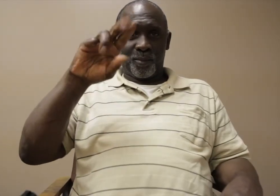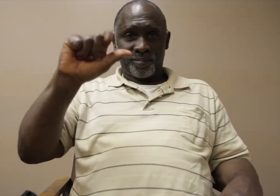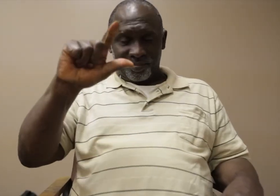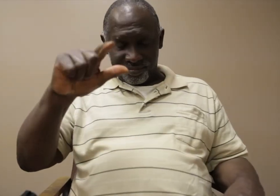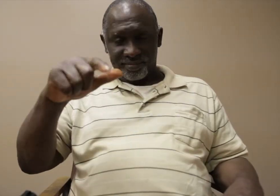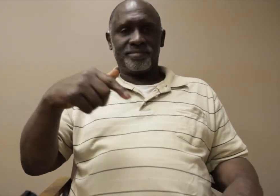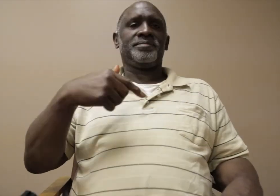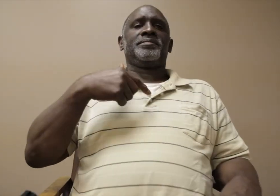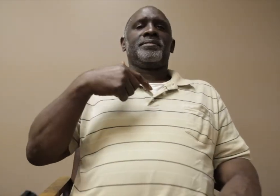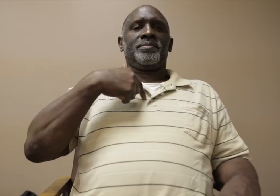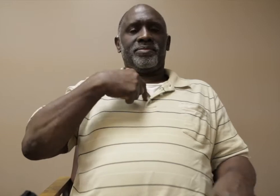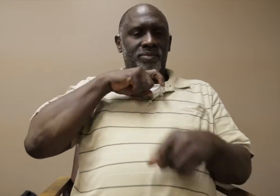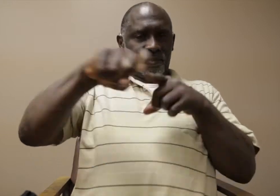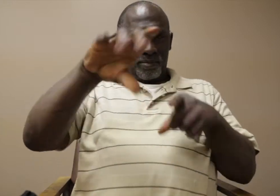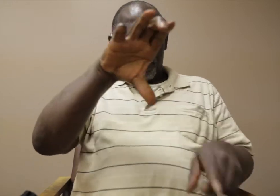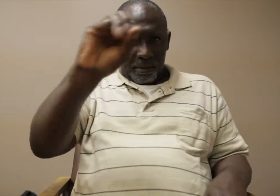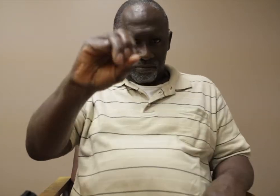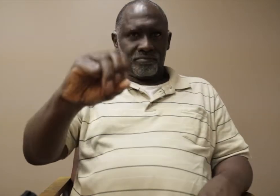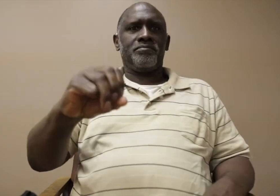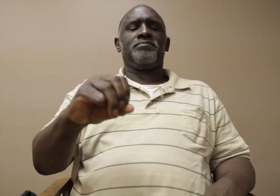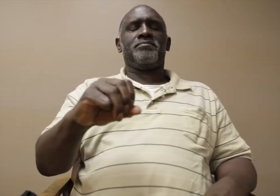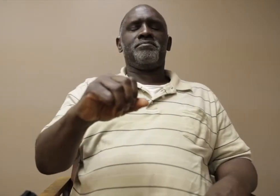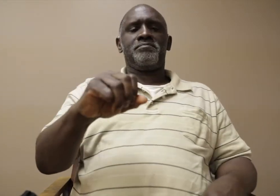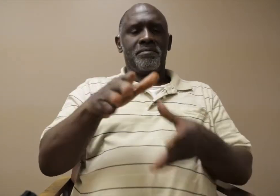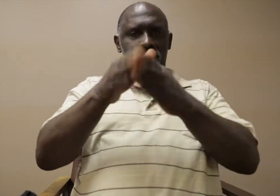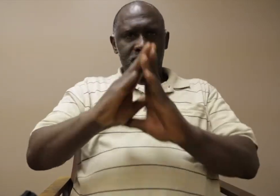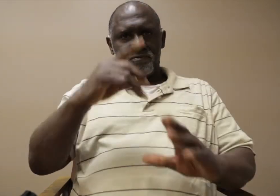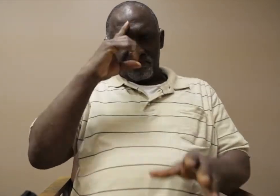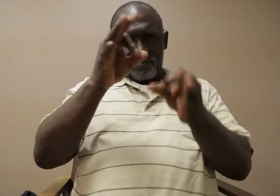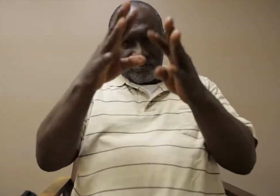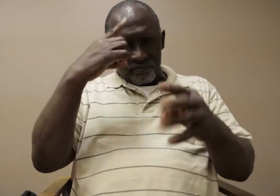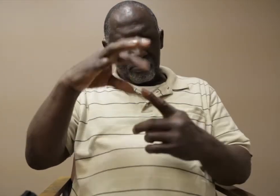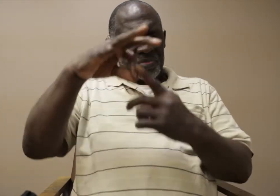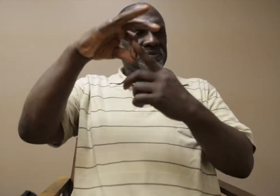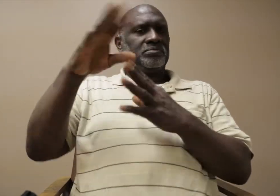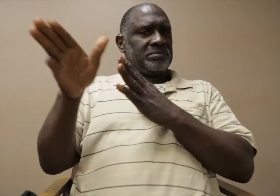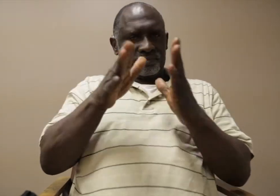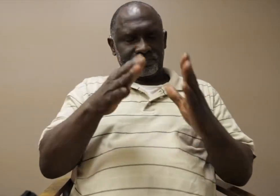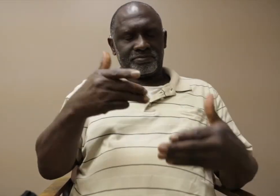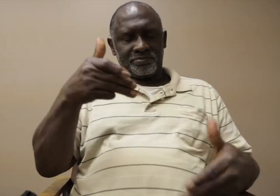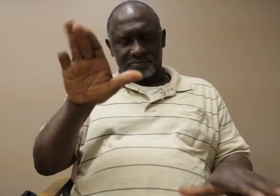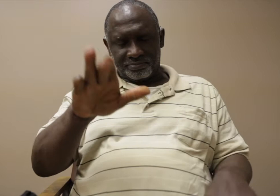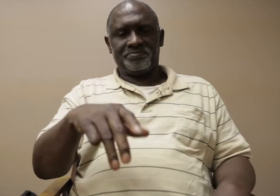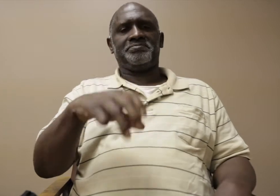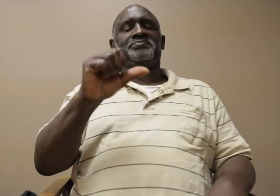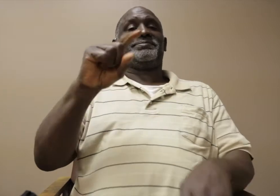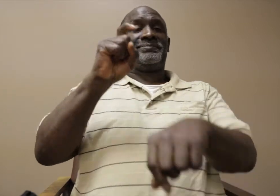Hello. I'm DeNorval. I called a specific company and I asked for an interpreter for a special